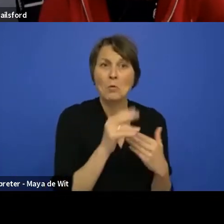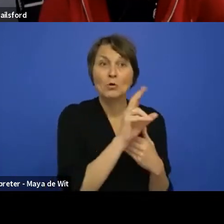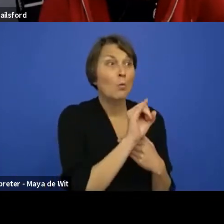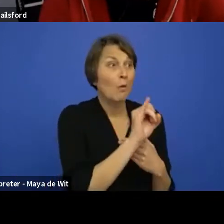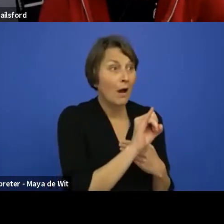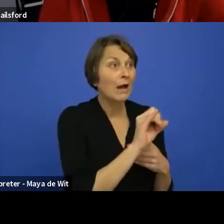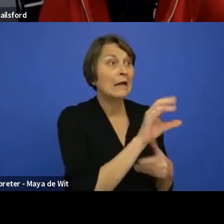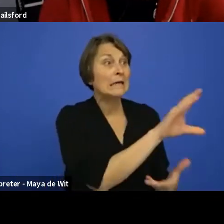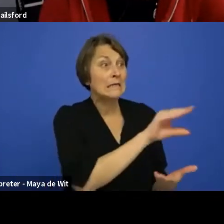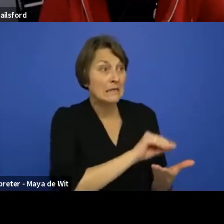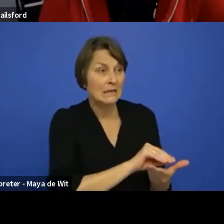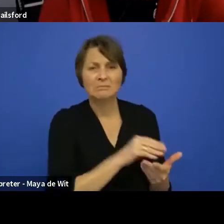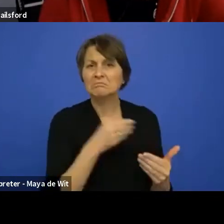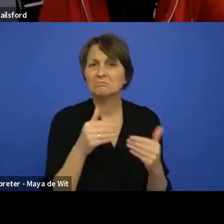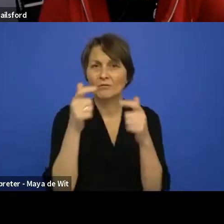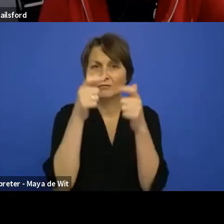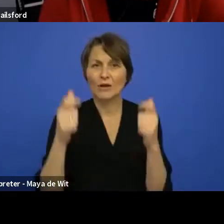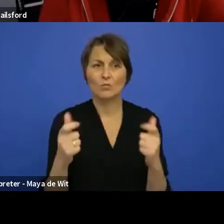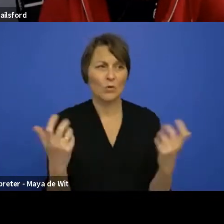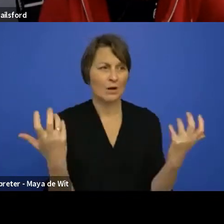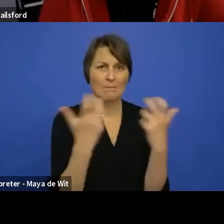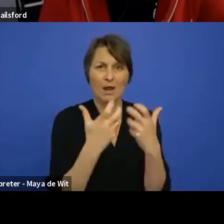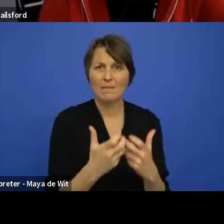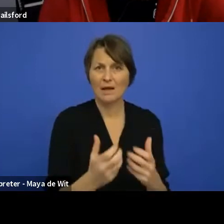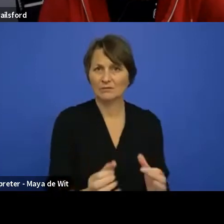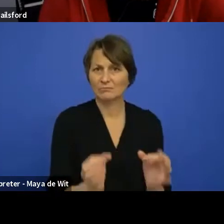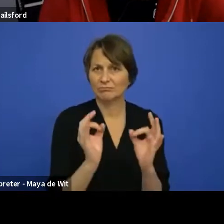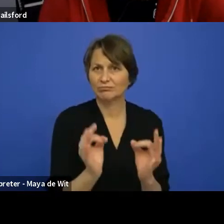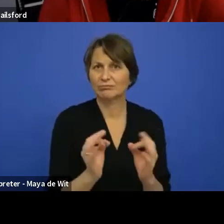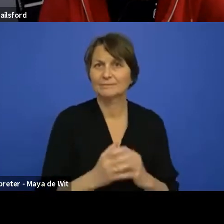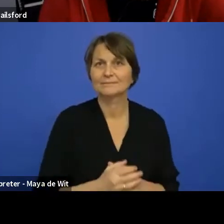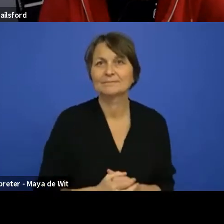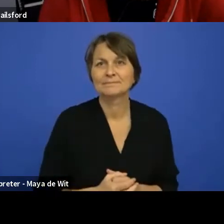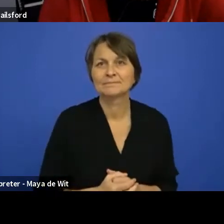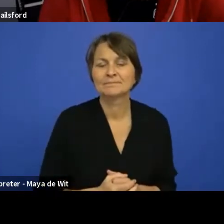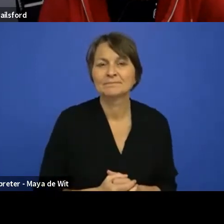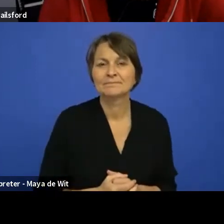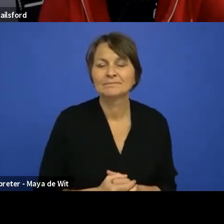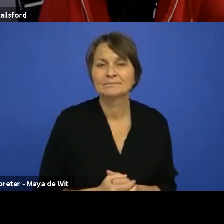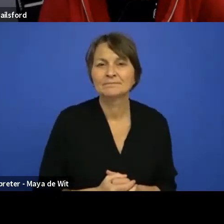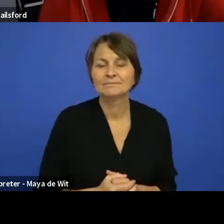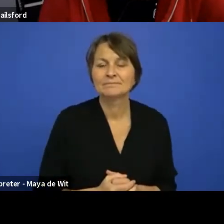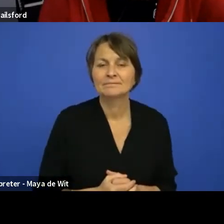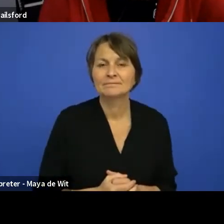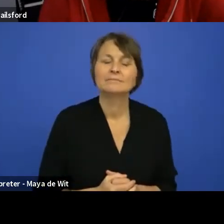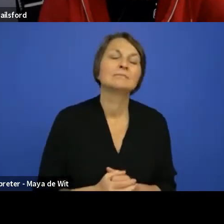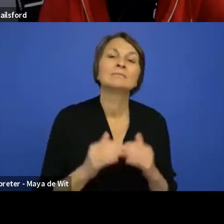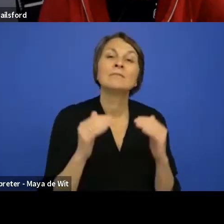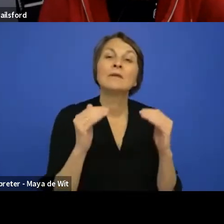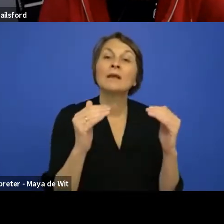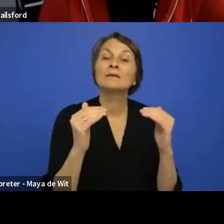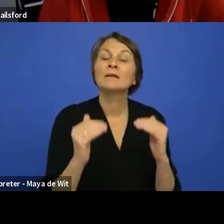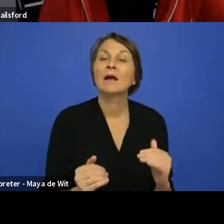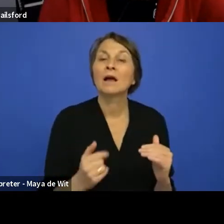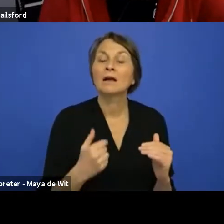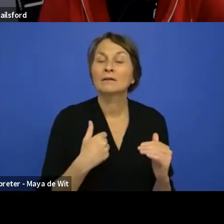think that's a really nice fit. Uh, and then I think it, it also, uh, makes, uh, the, the components